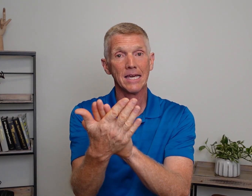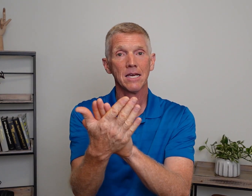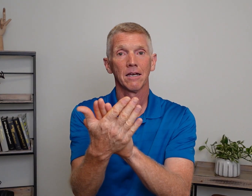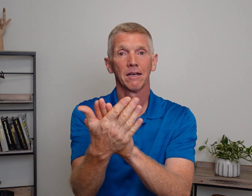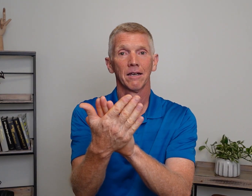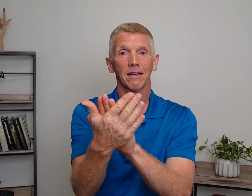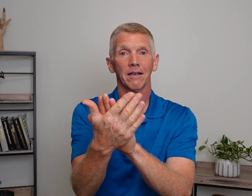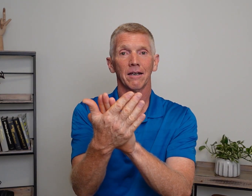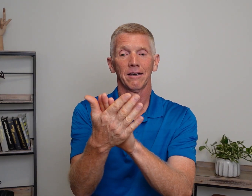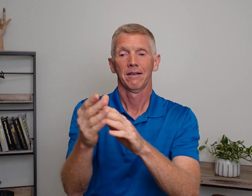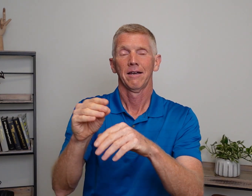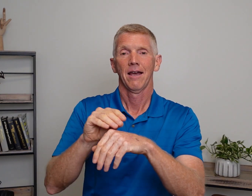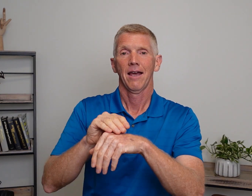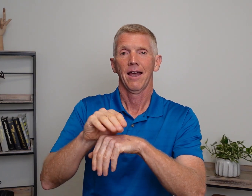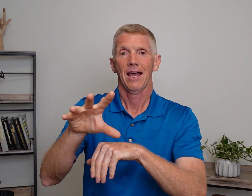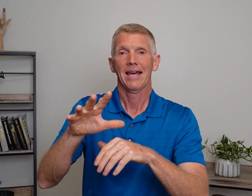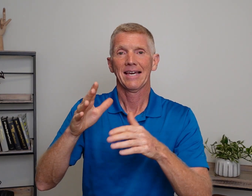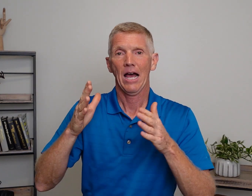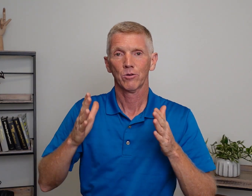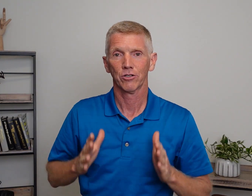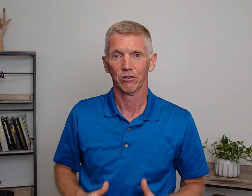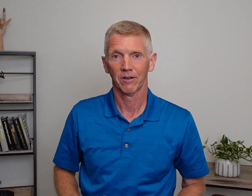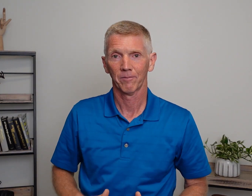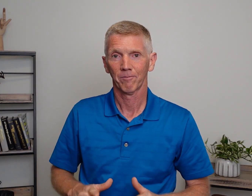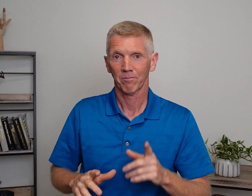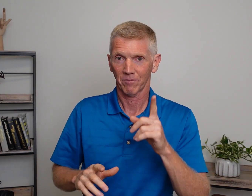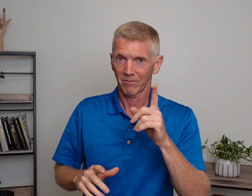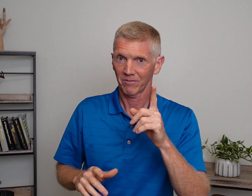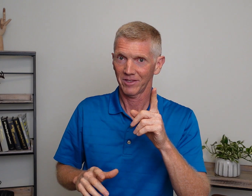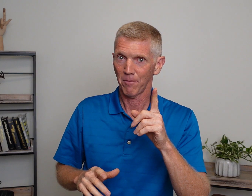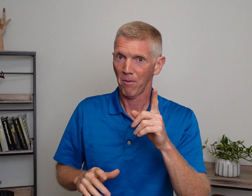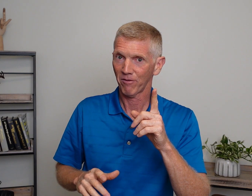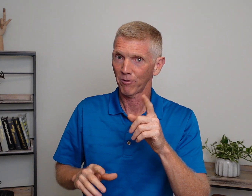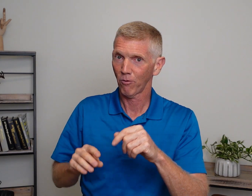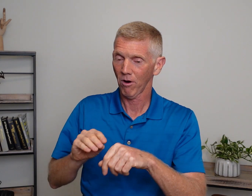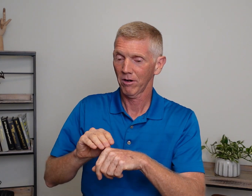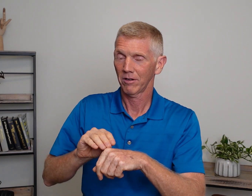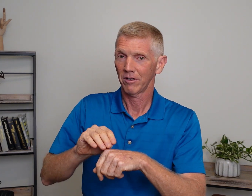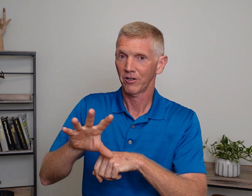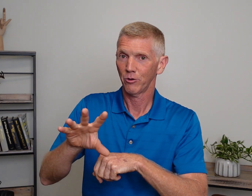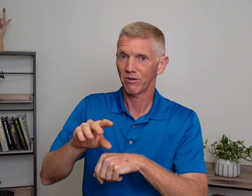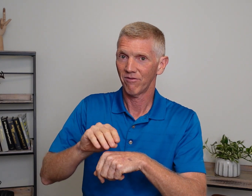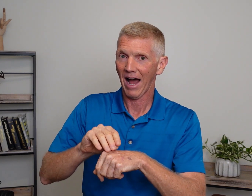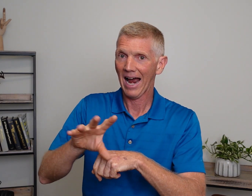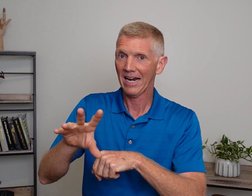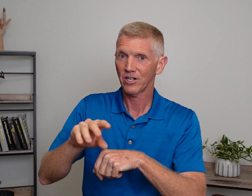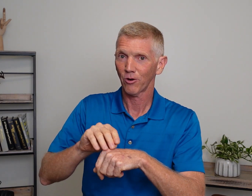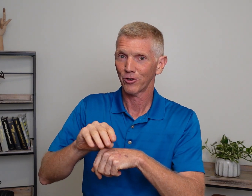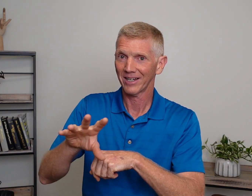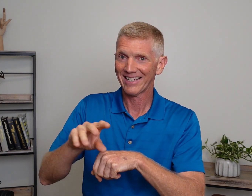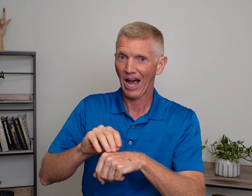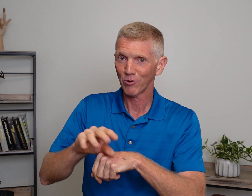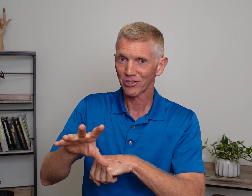a counselor. Do you remember that from before? To advise or to counsel.